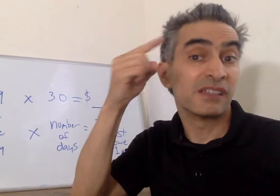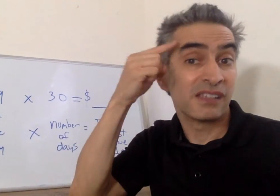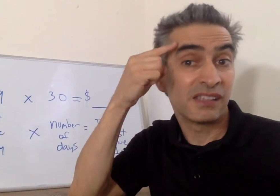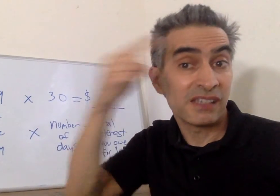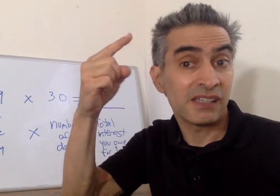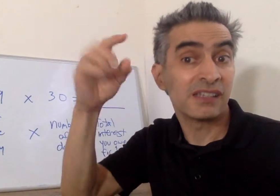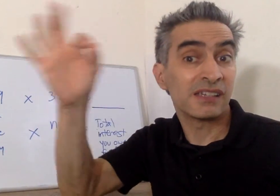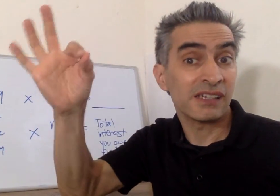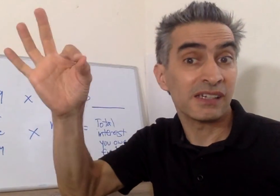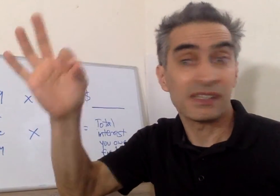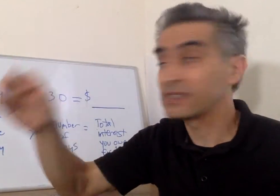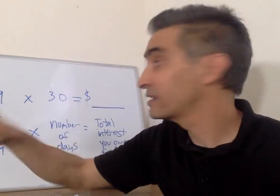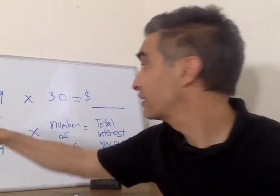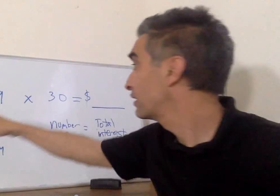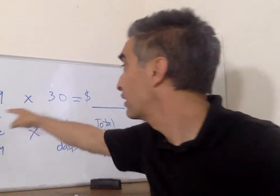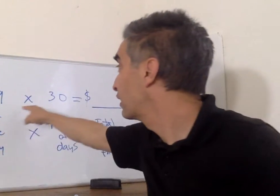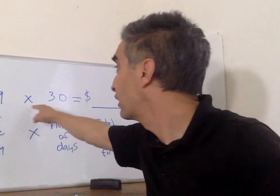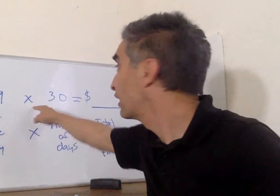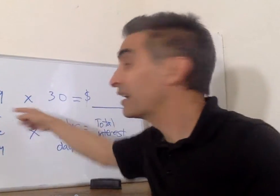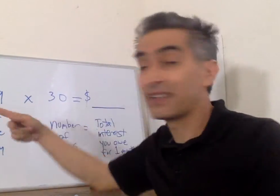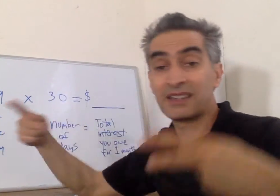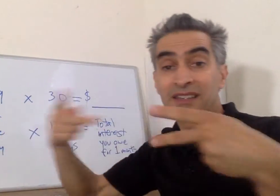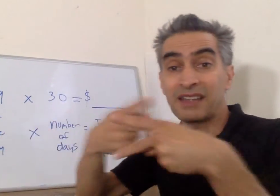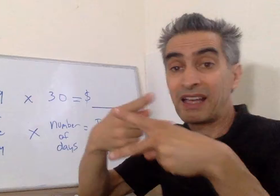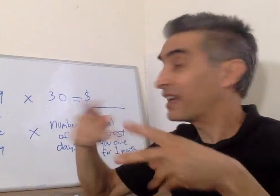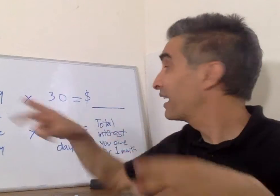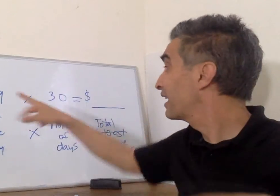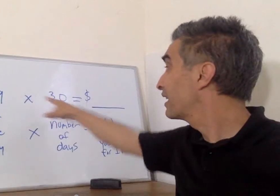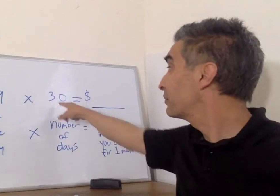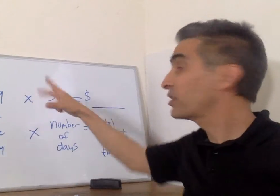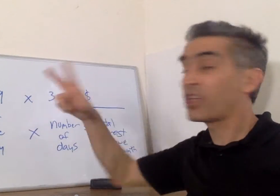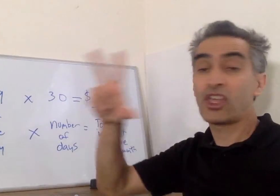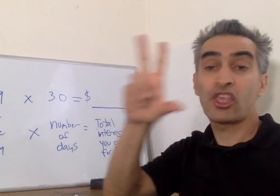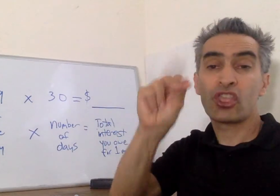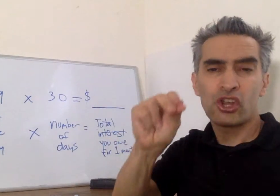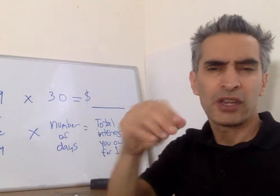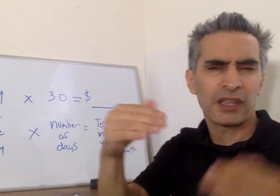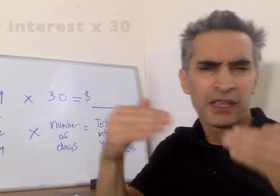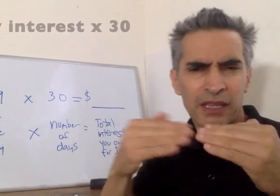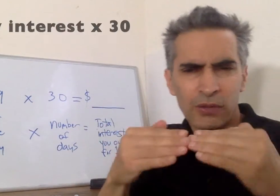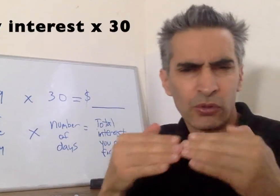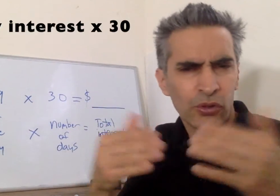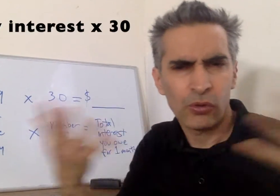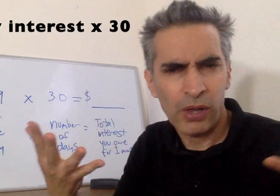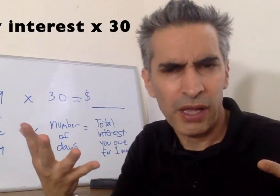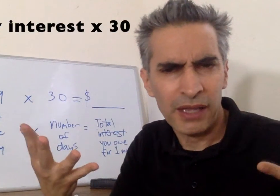Nine cents times 30 equals